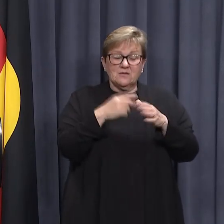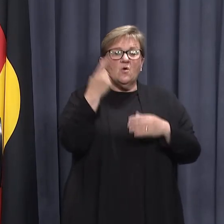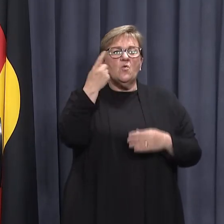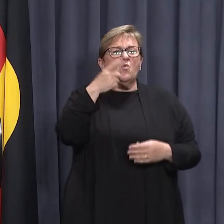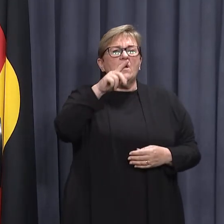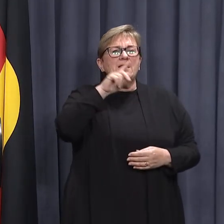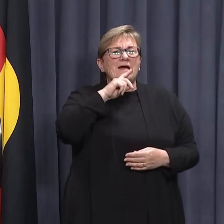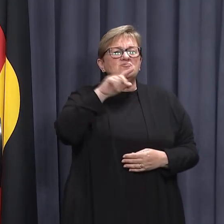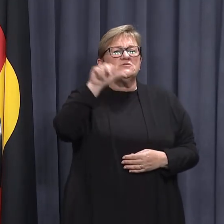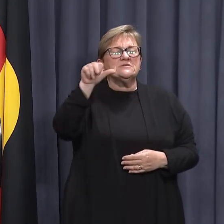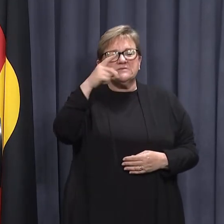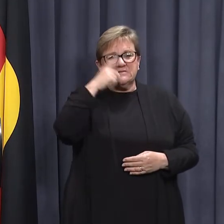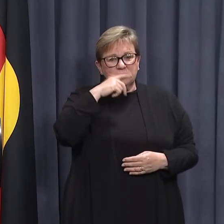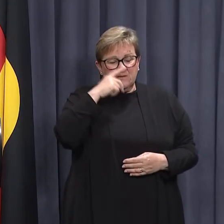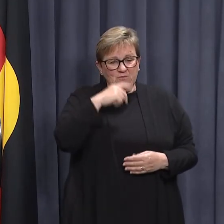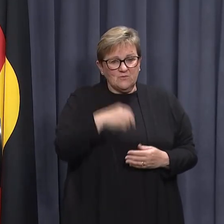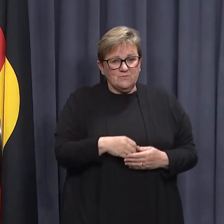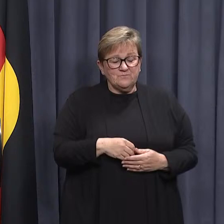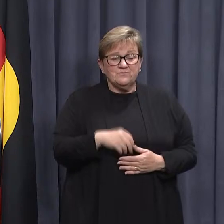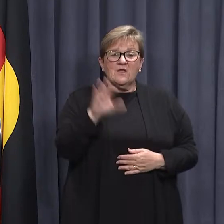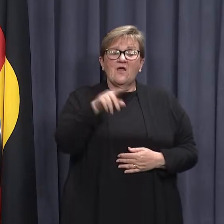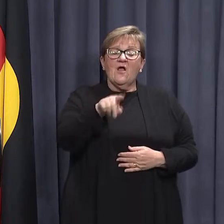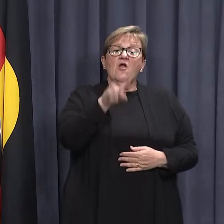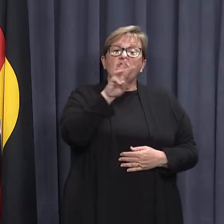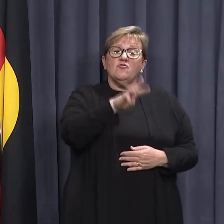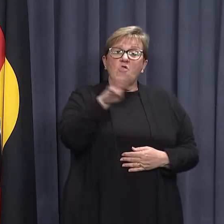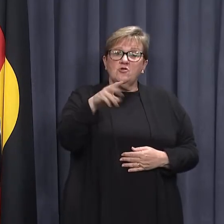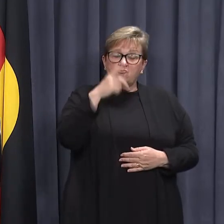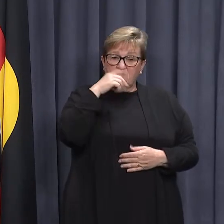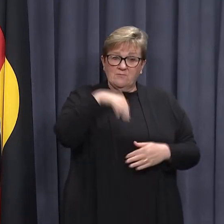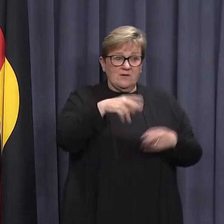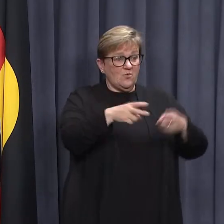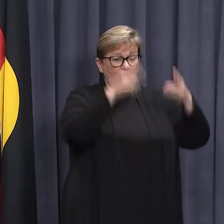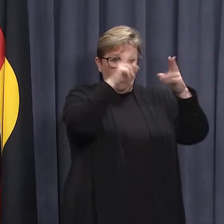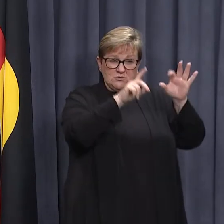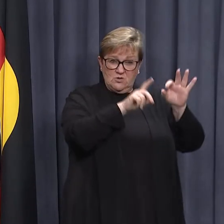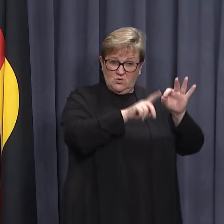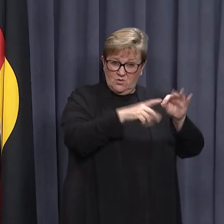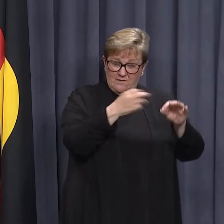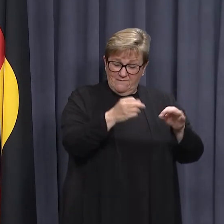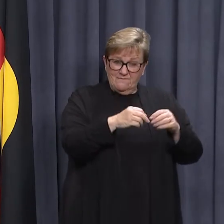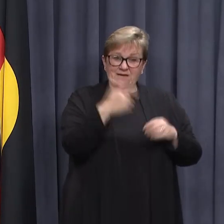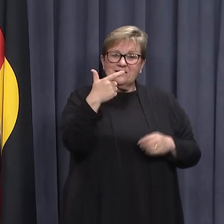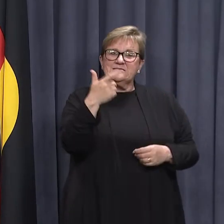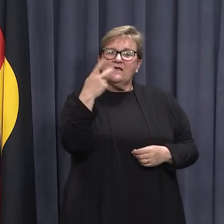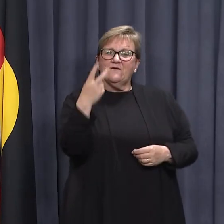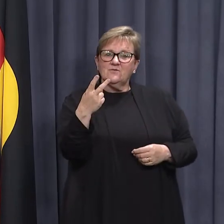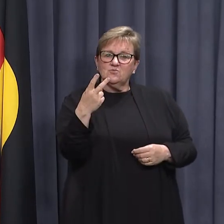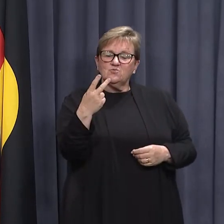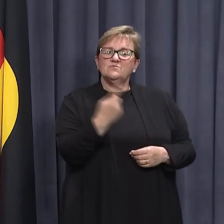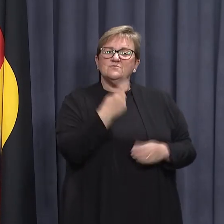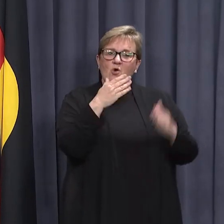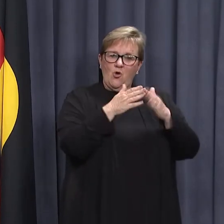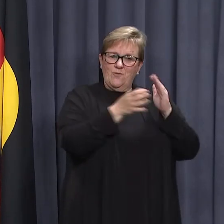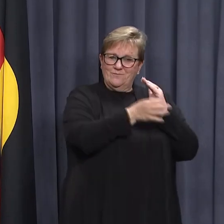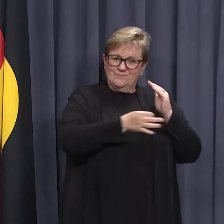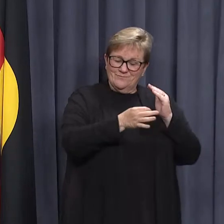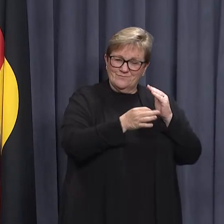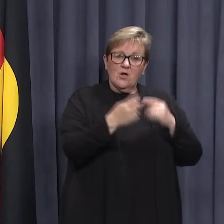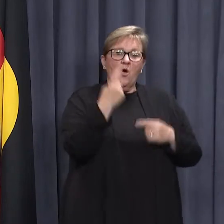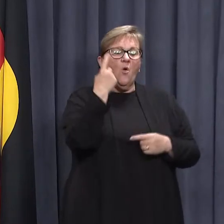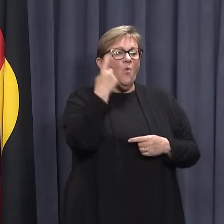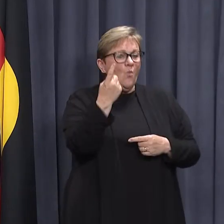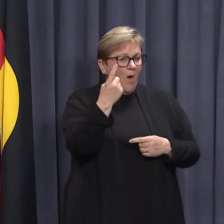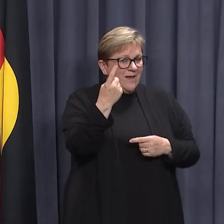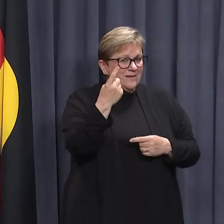106. Of these 33 are in hotel quarantine, 72 are in self-quarantine and one